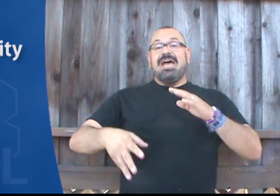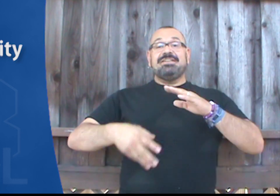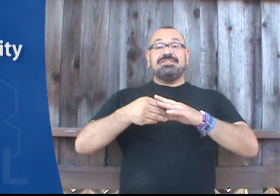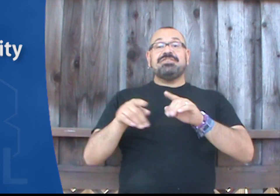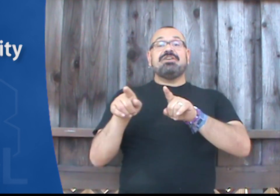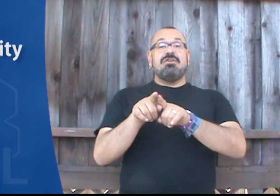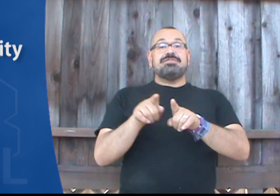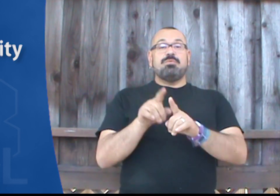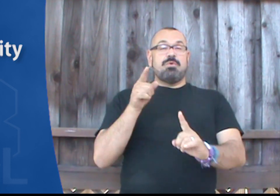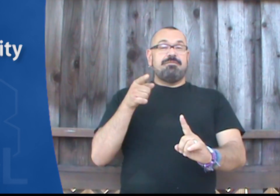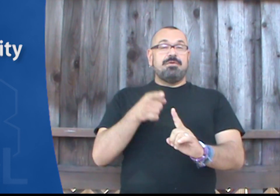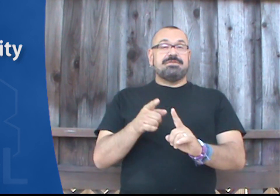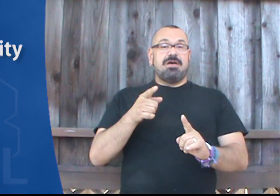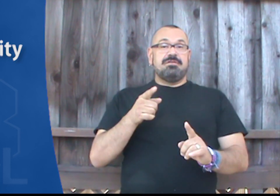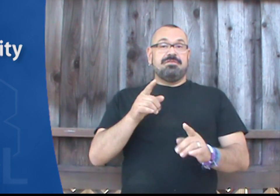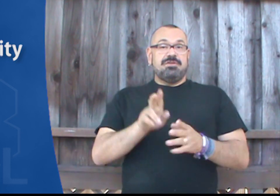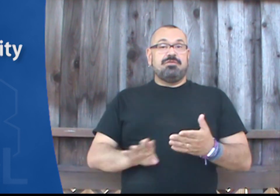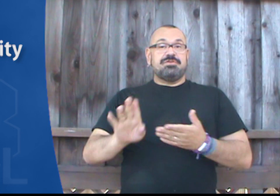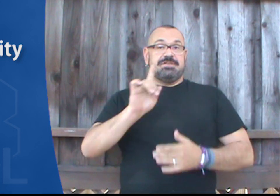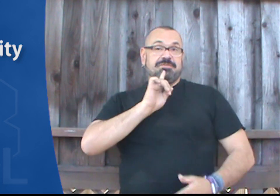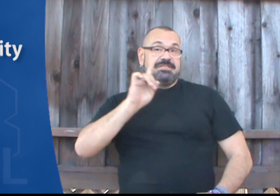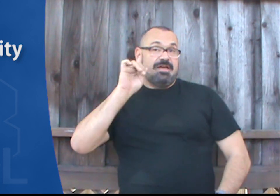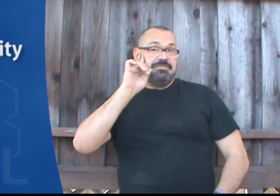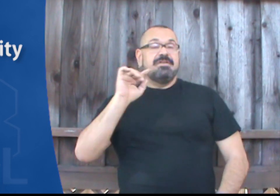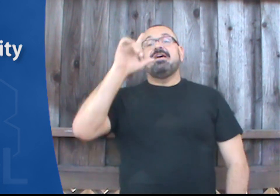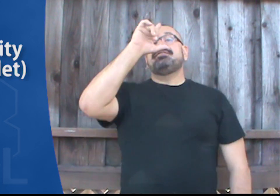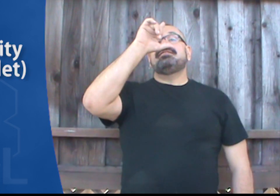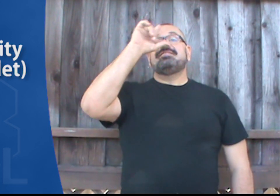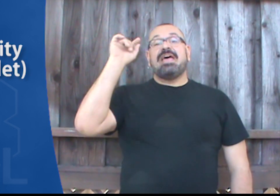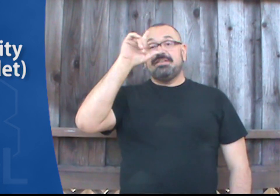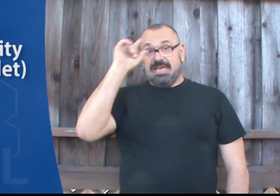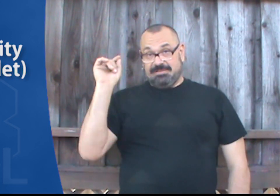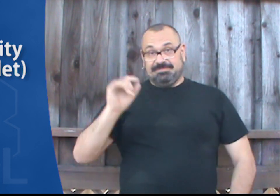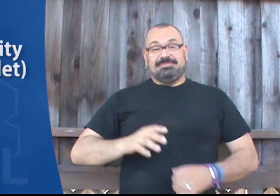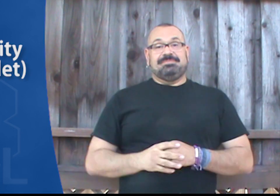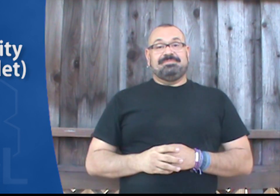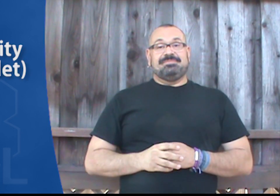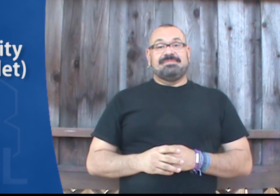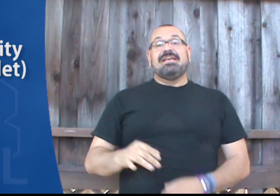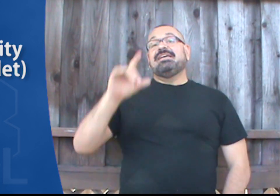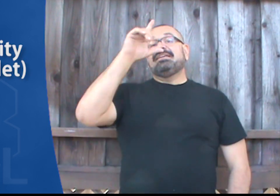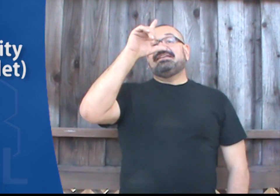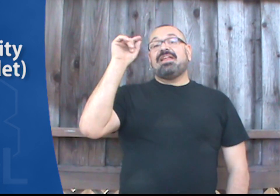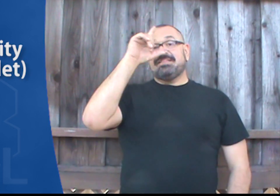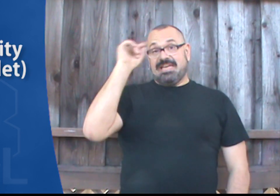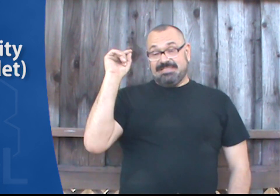Additionally, also we want to focus on the university for the deaf, Gallaudet, Gallaudet.